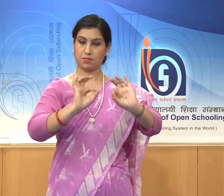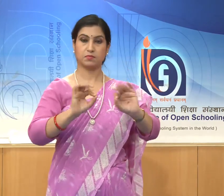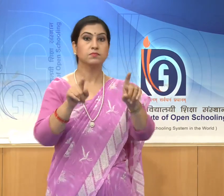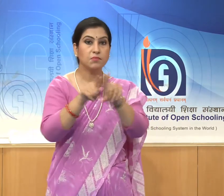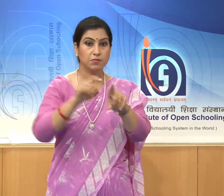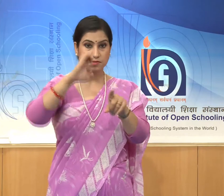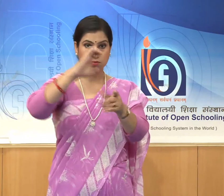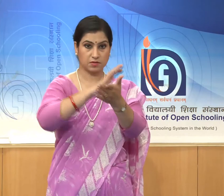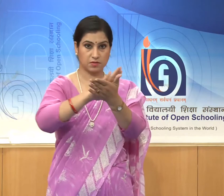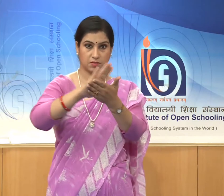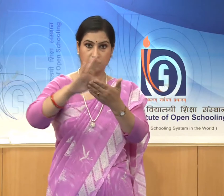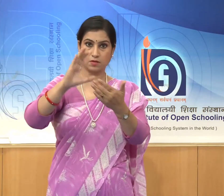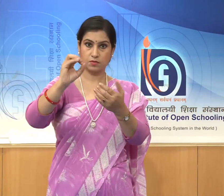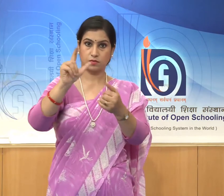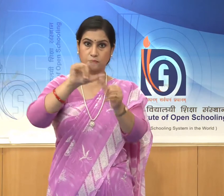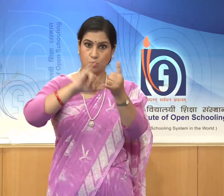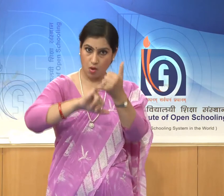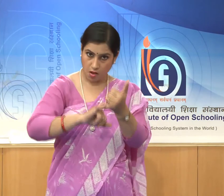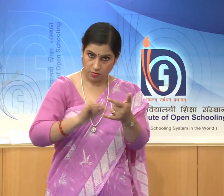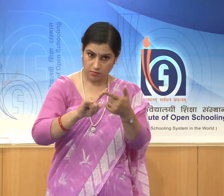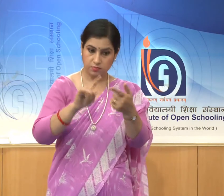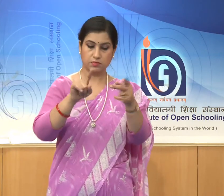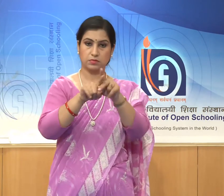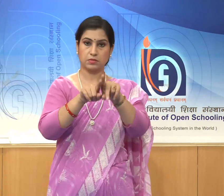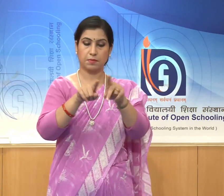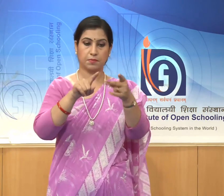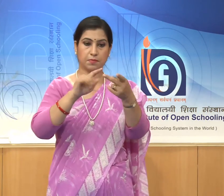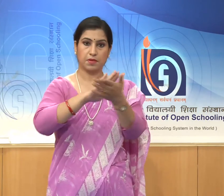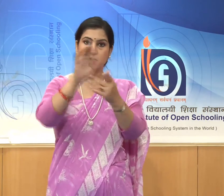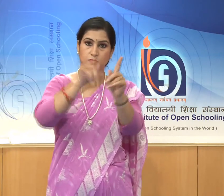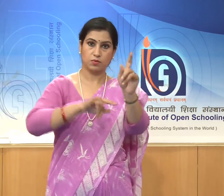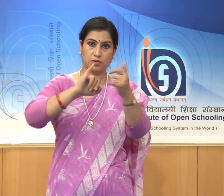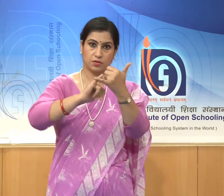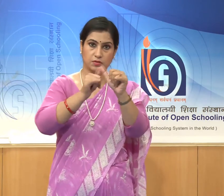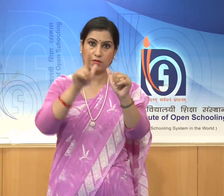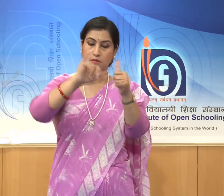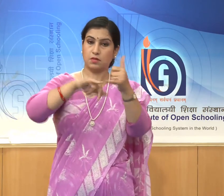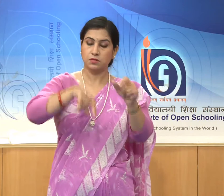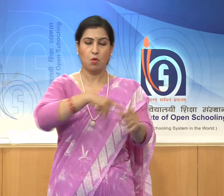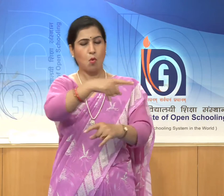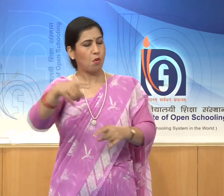Cholas and Haisalas would be always remembered